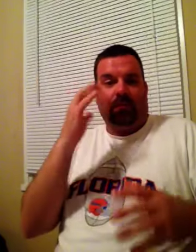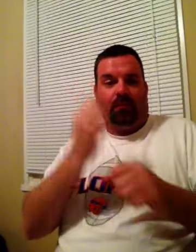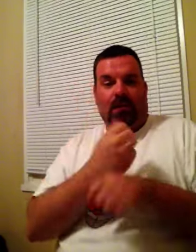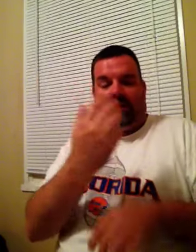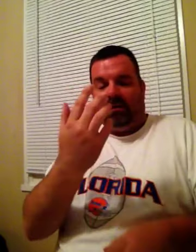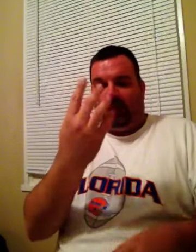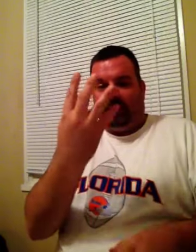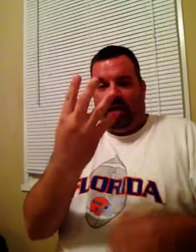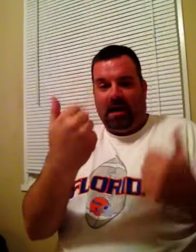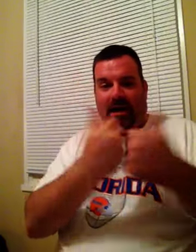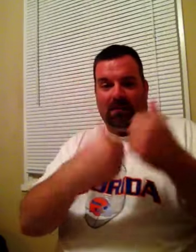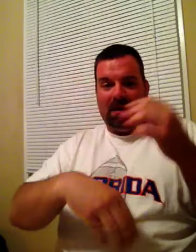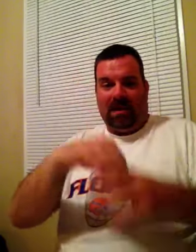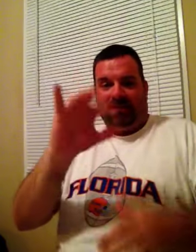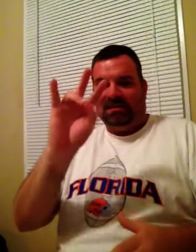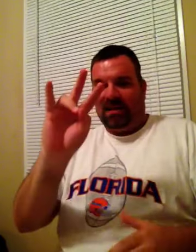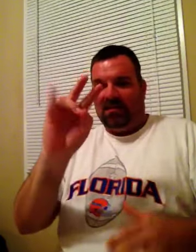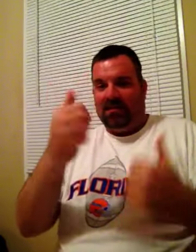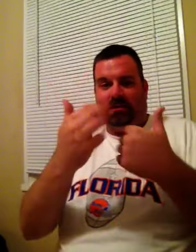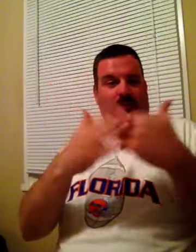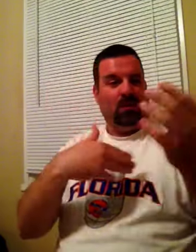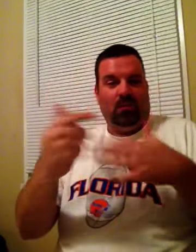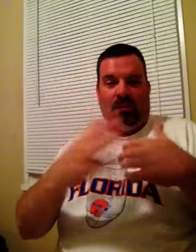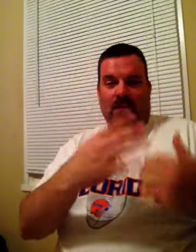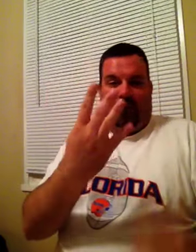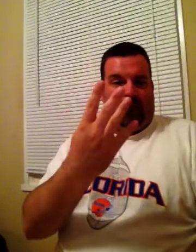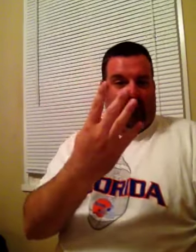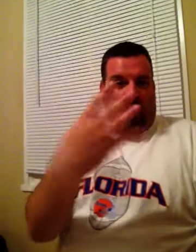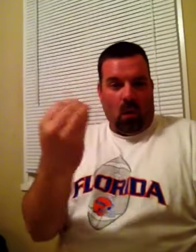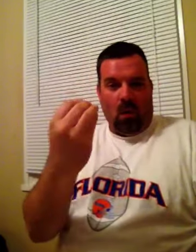see so many rednecks in one place? Yeah, a lot of hope.